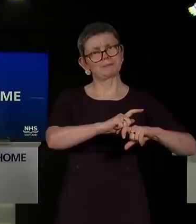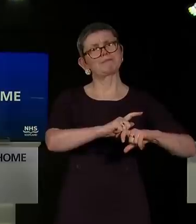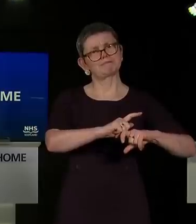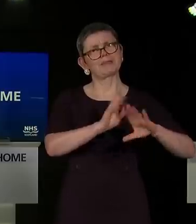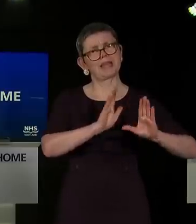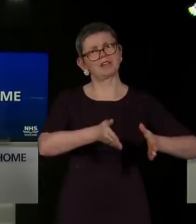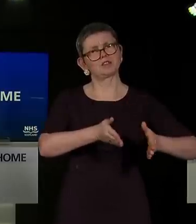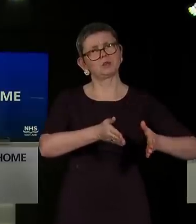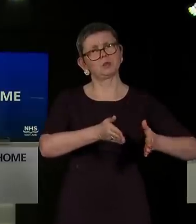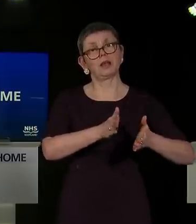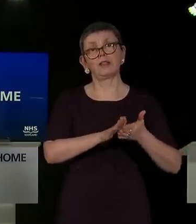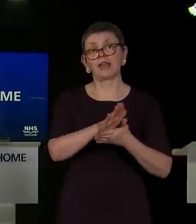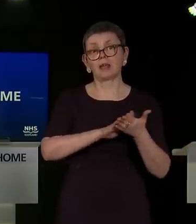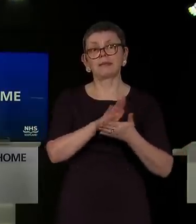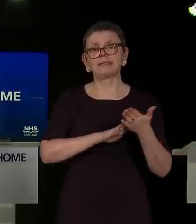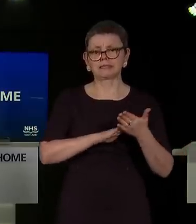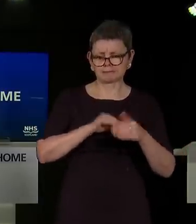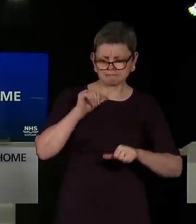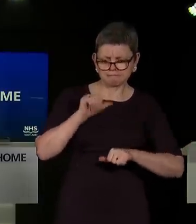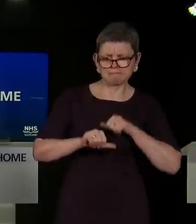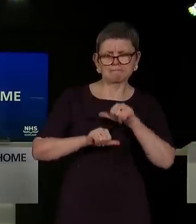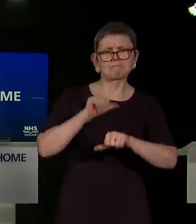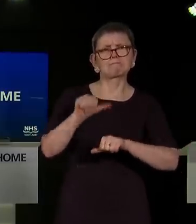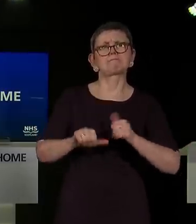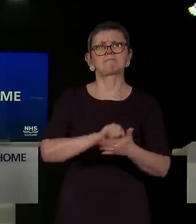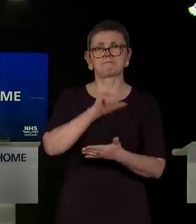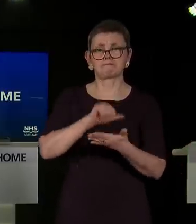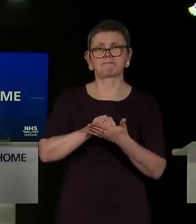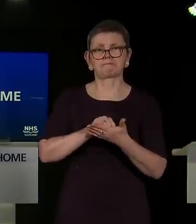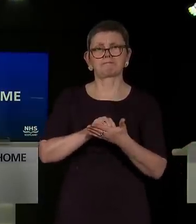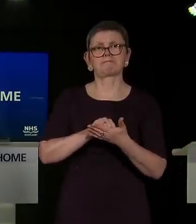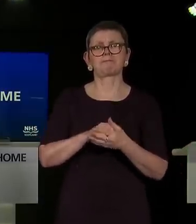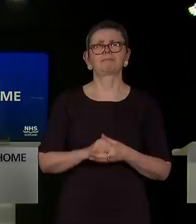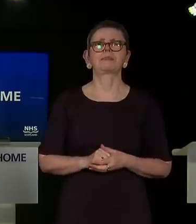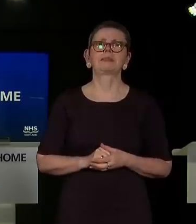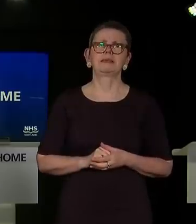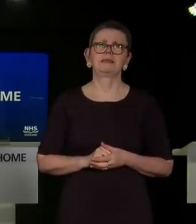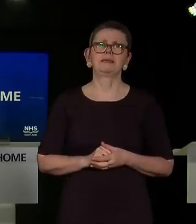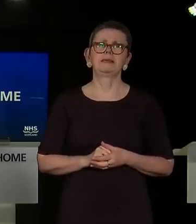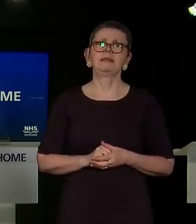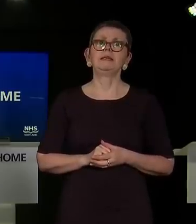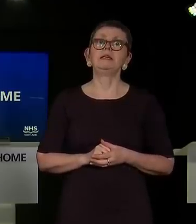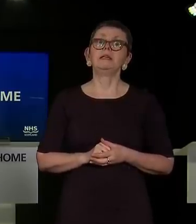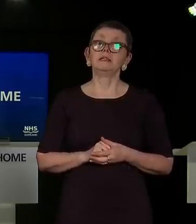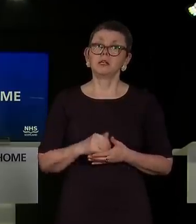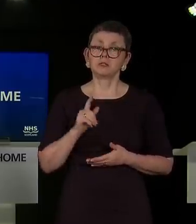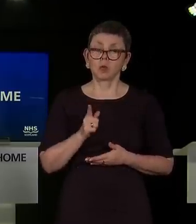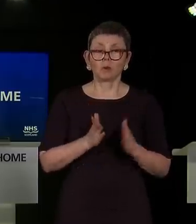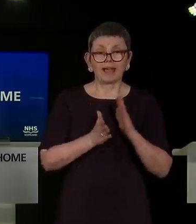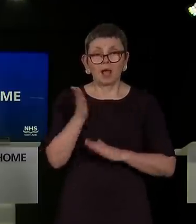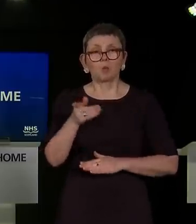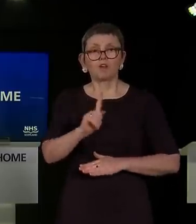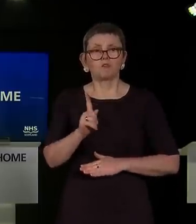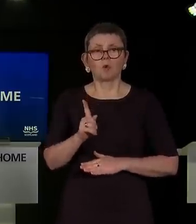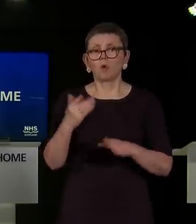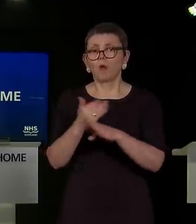longer, so that we can consolidate our progress, not jeopardise it. Except for essential work